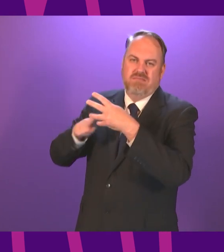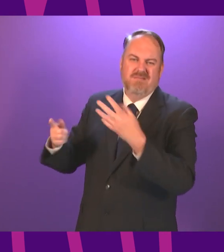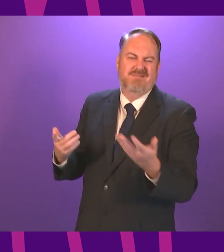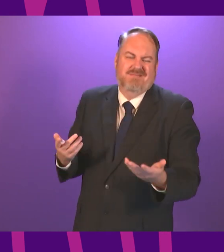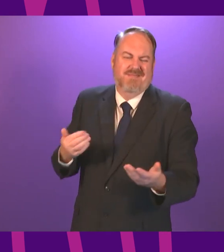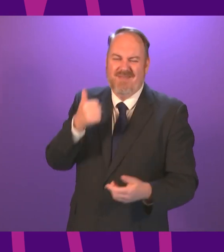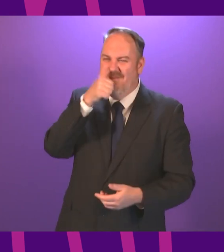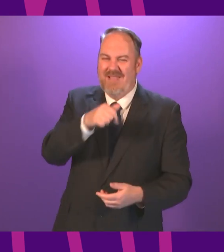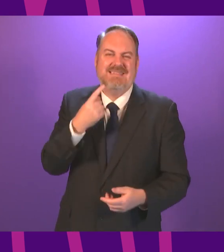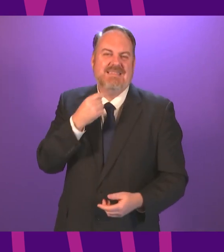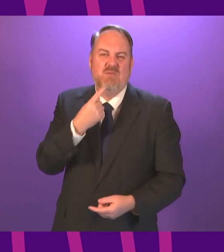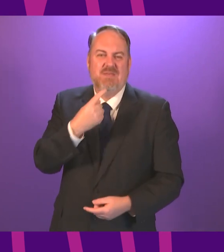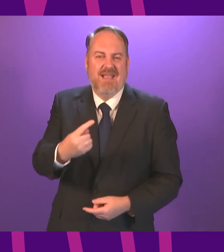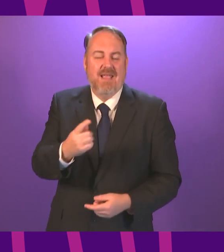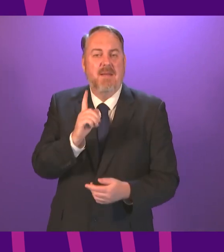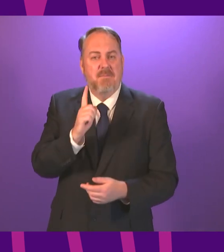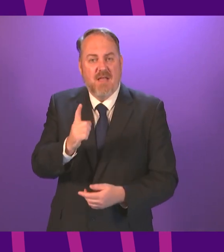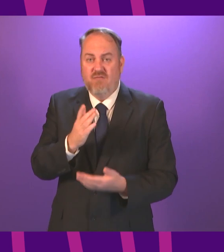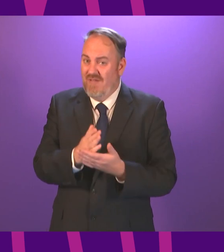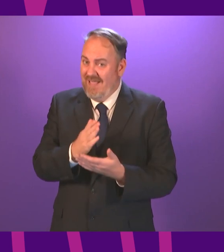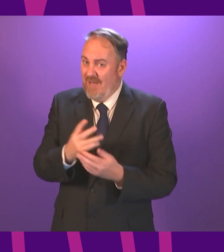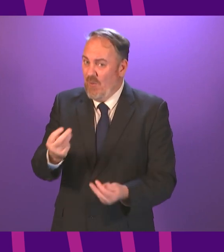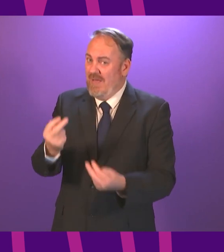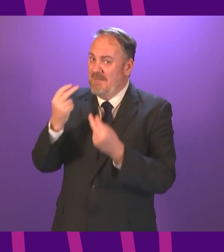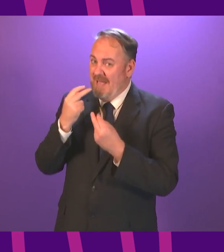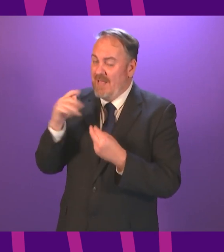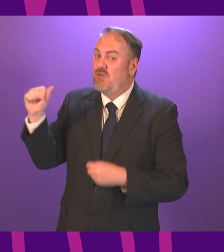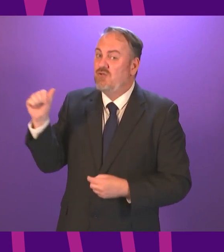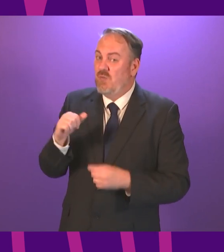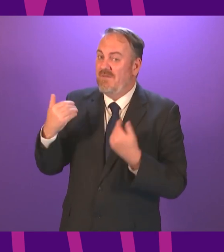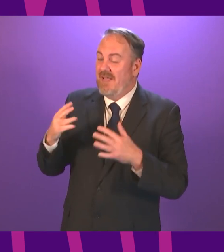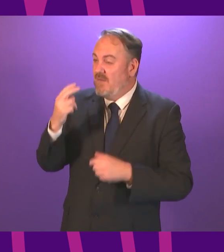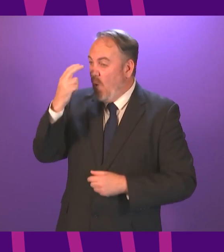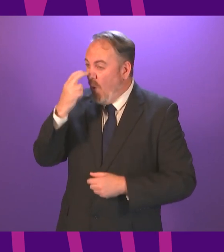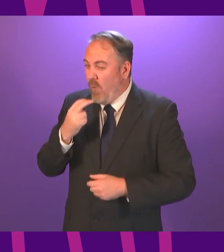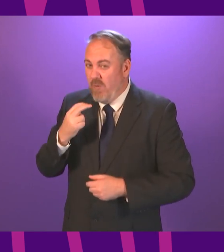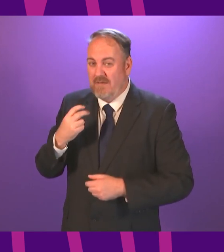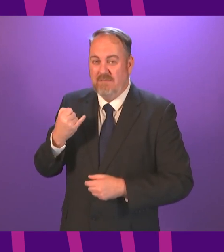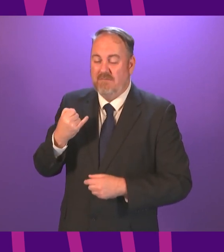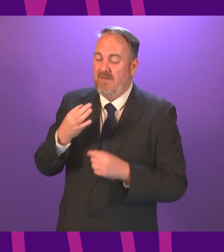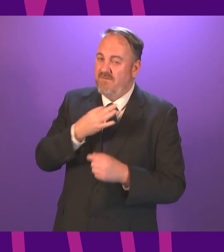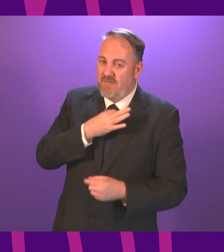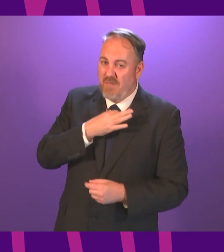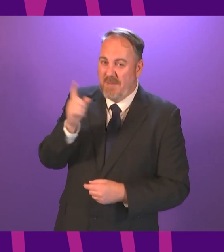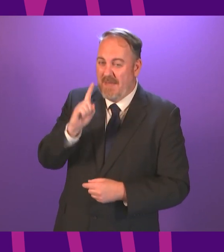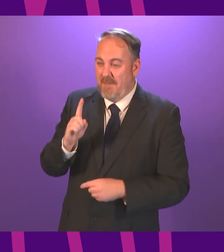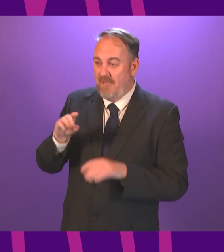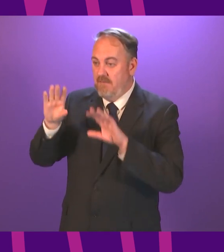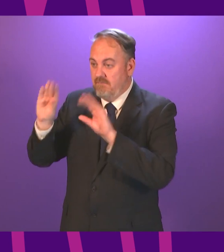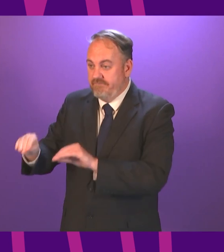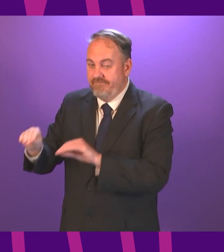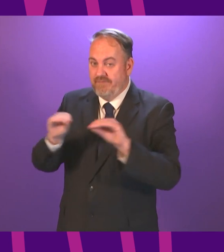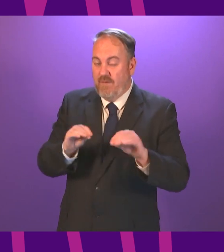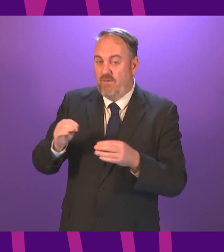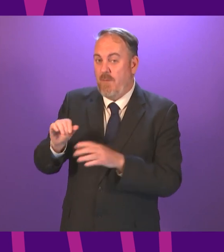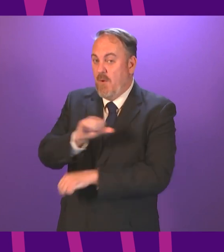will be questioned is whether we should have left elderly and vulnerable people in hospital or moved them out as was done at